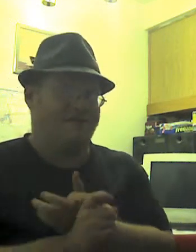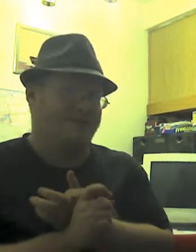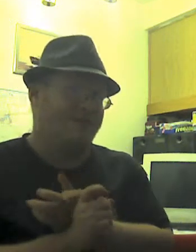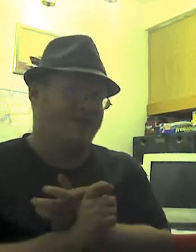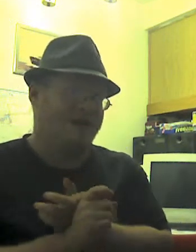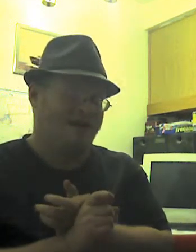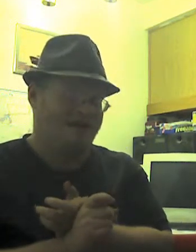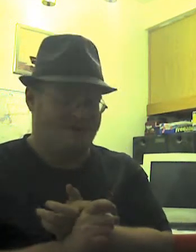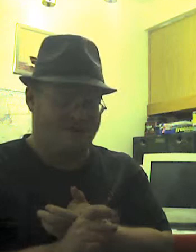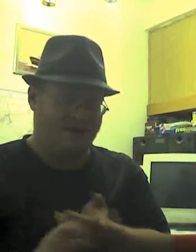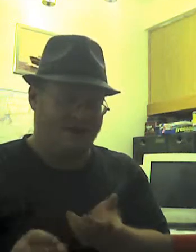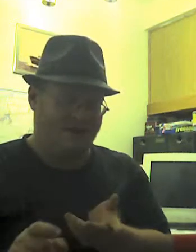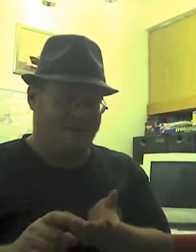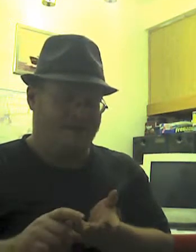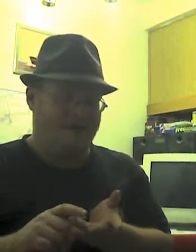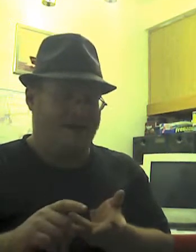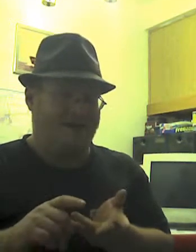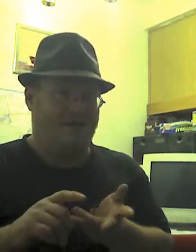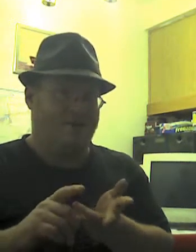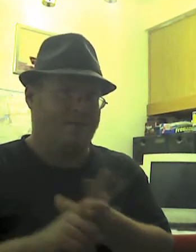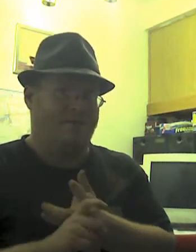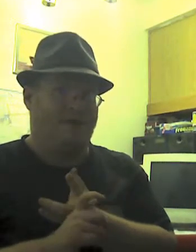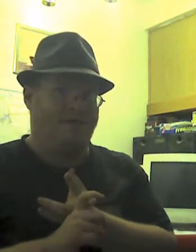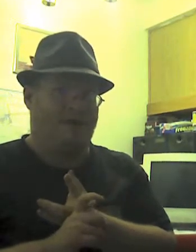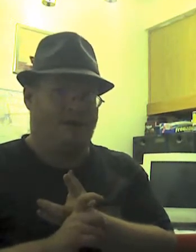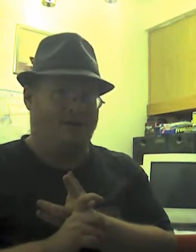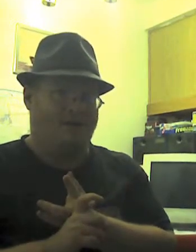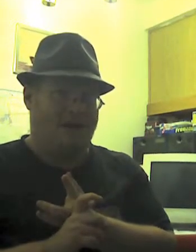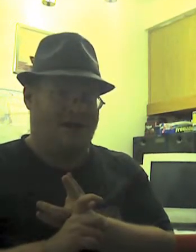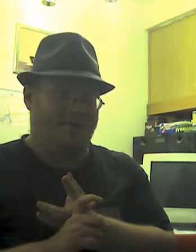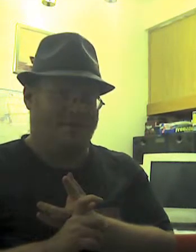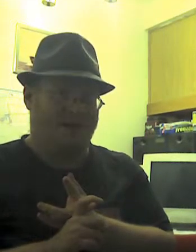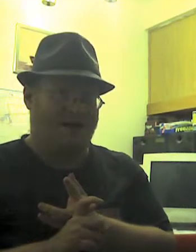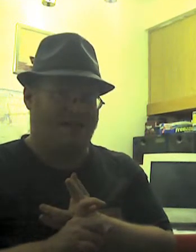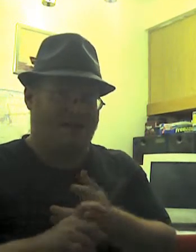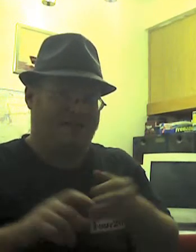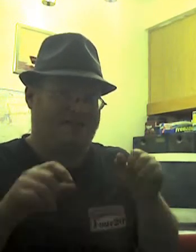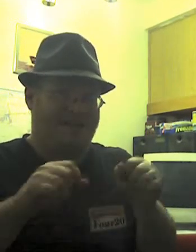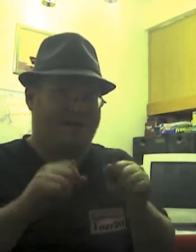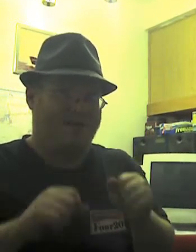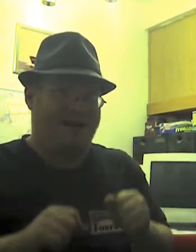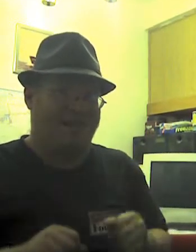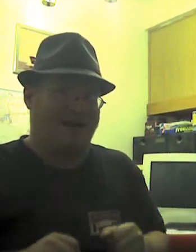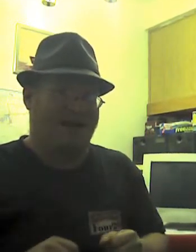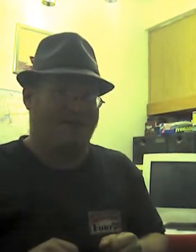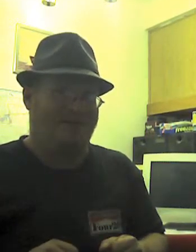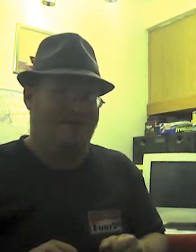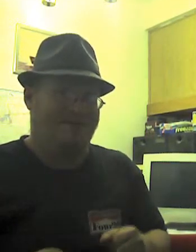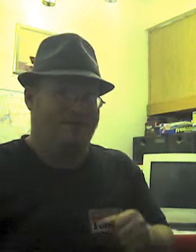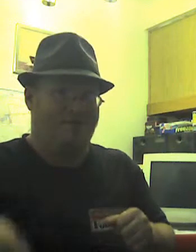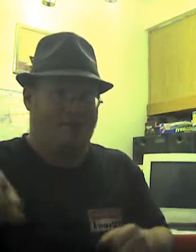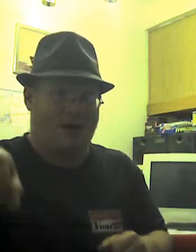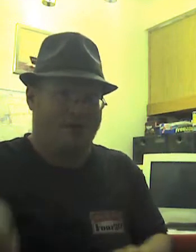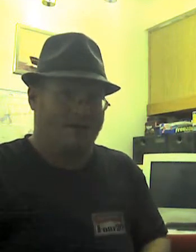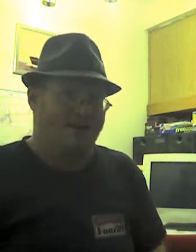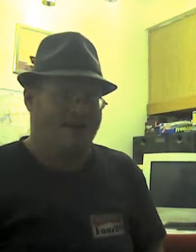of a male character, but you can move over all your crops without that center one not being able to get to to water it and